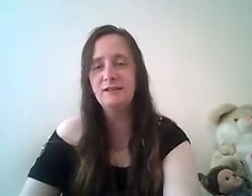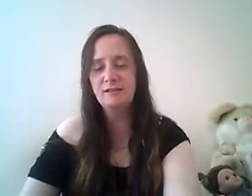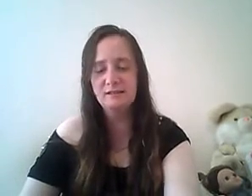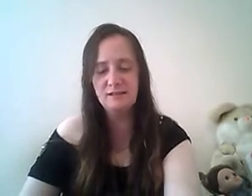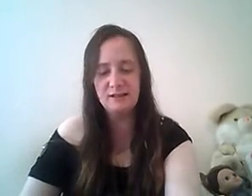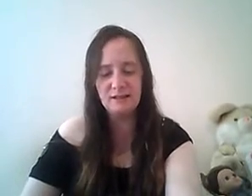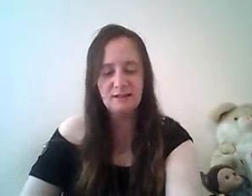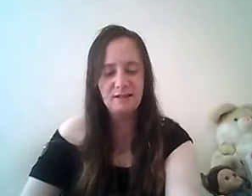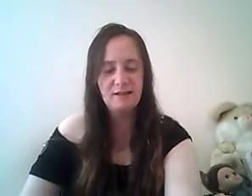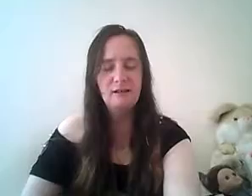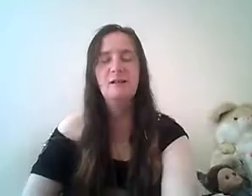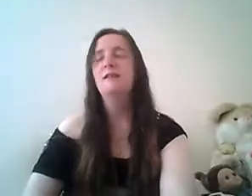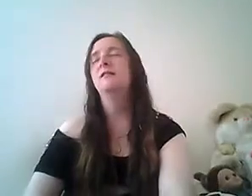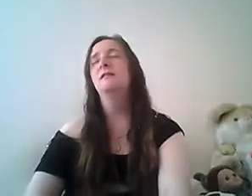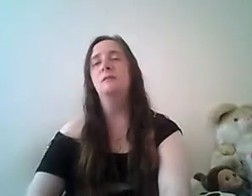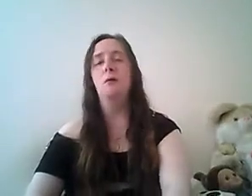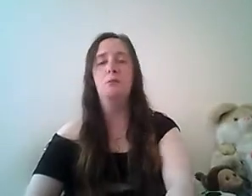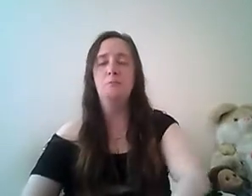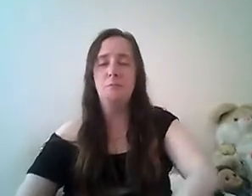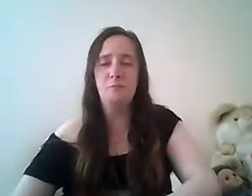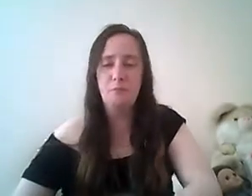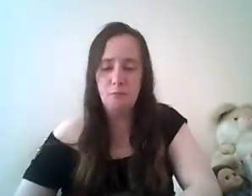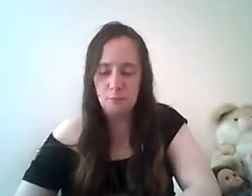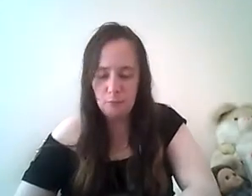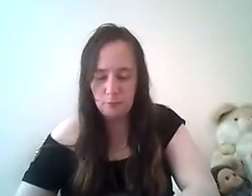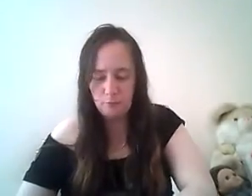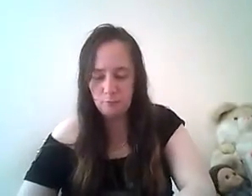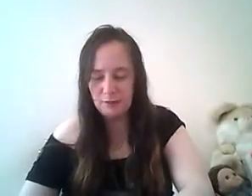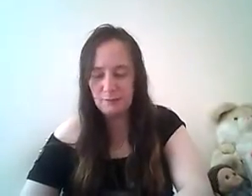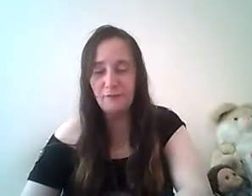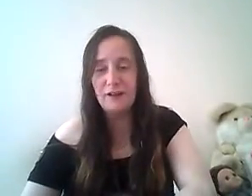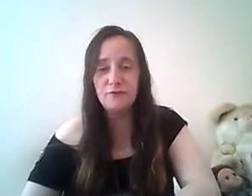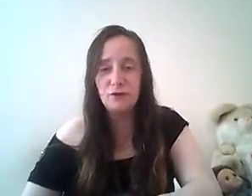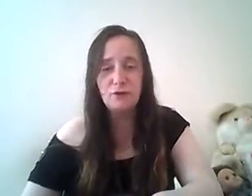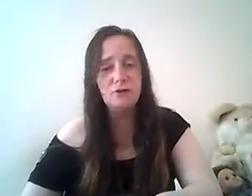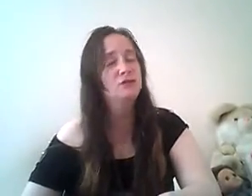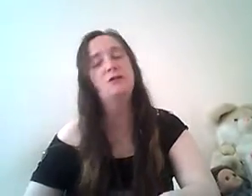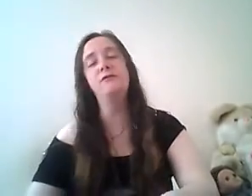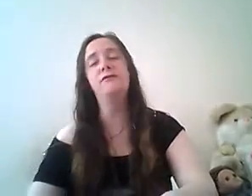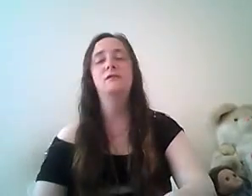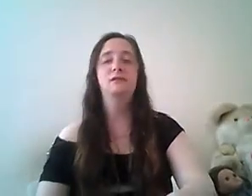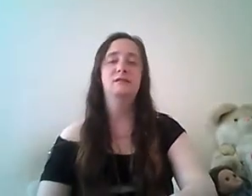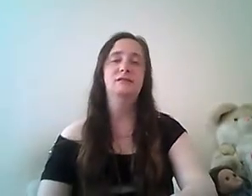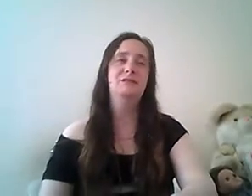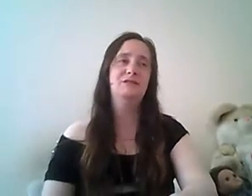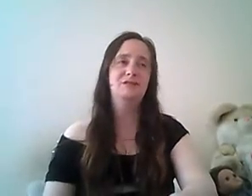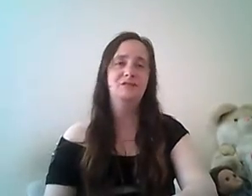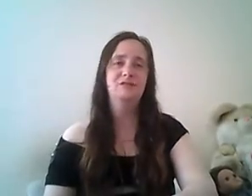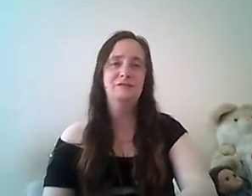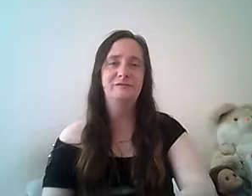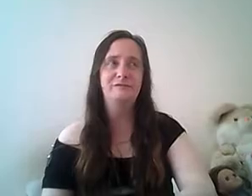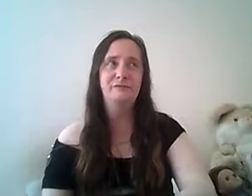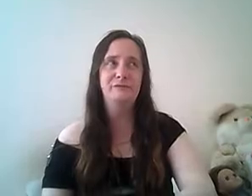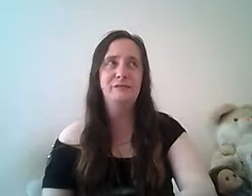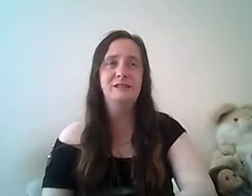sake well try to be friends for her and stuff said then right